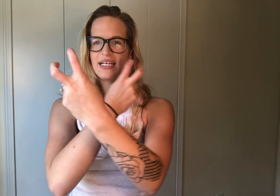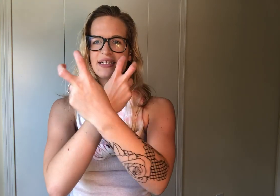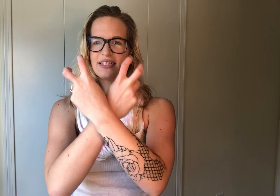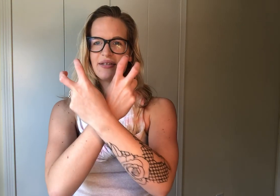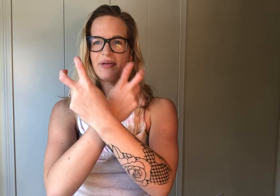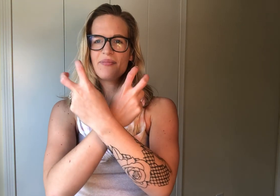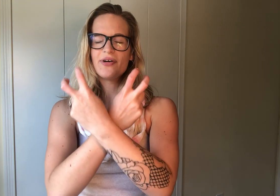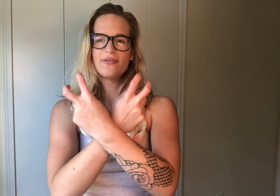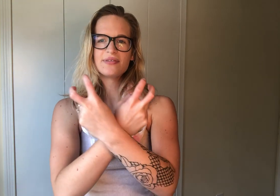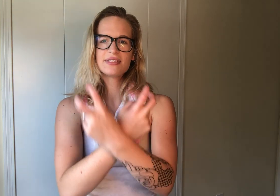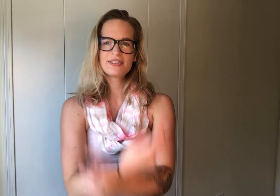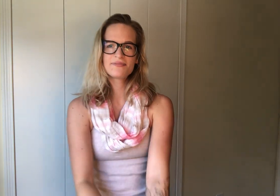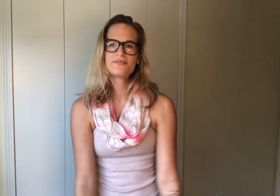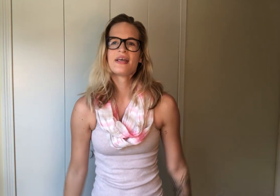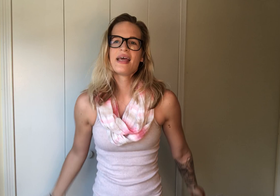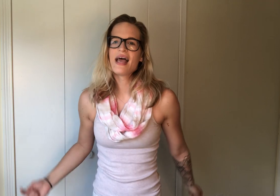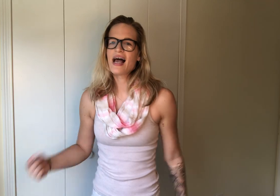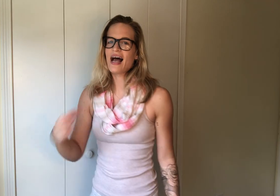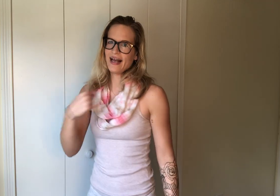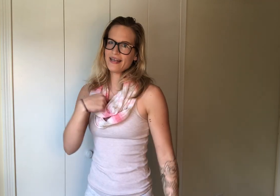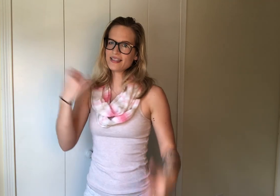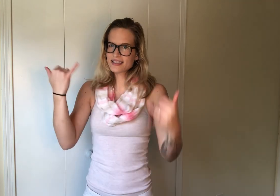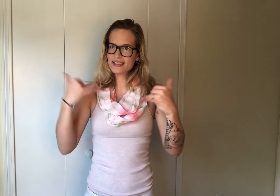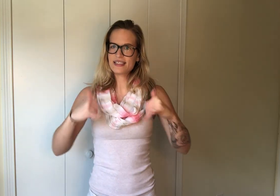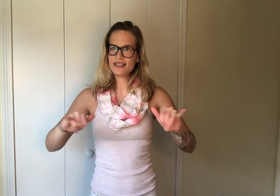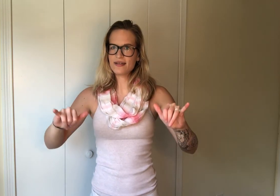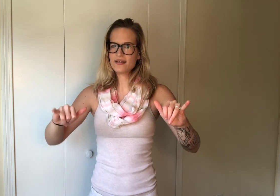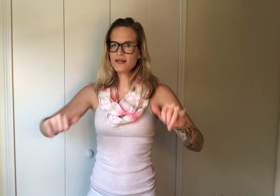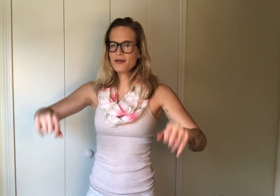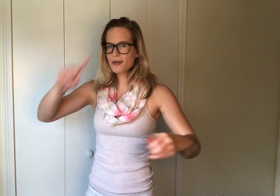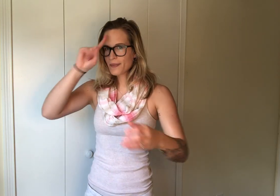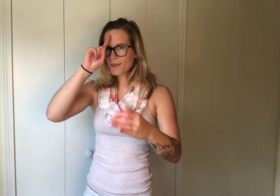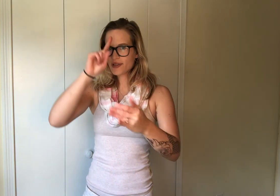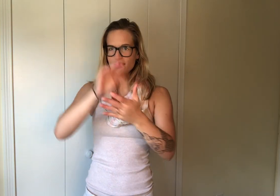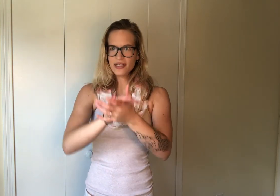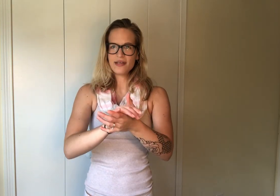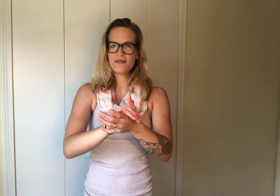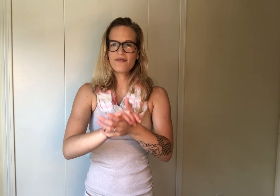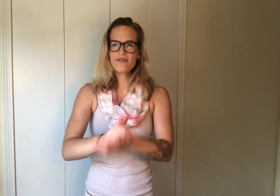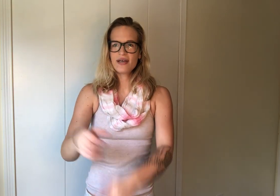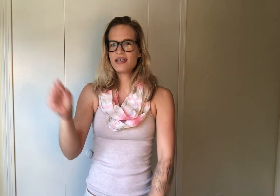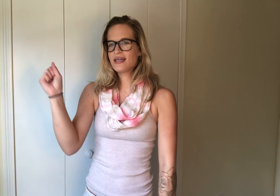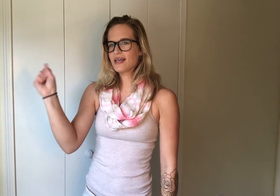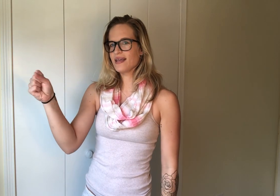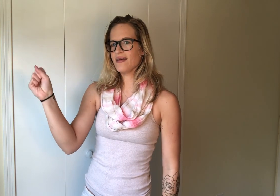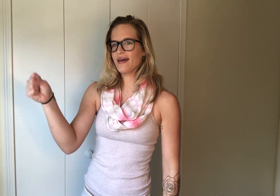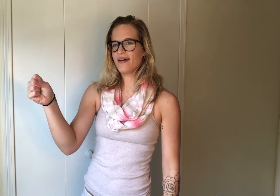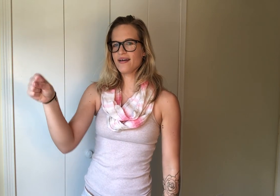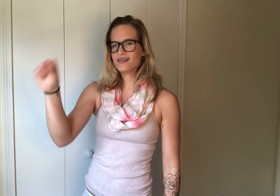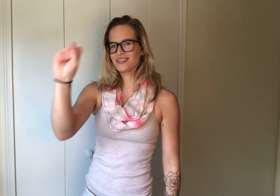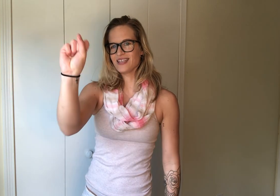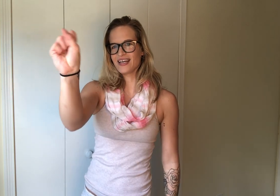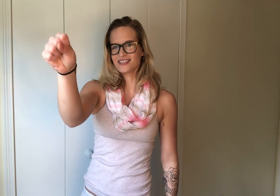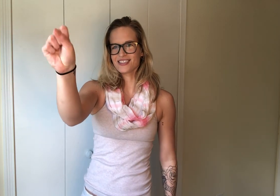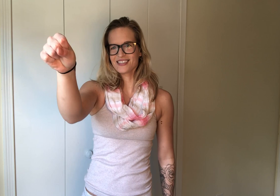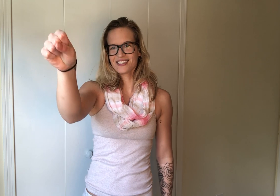signs, in my bones, I still believe, yeah, so yeah, it's just,